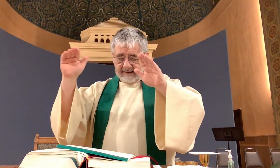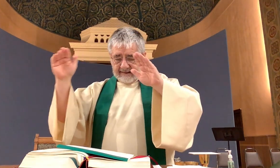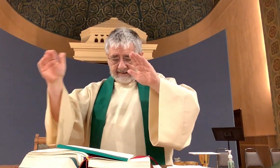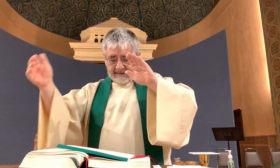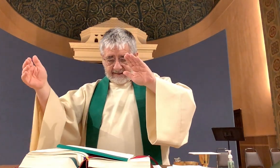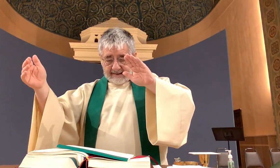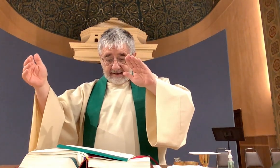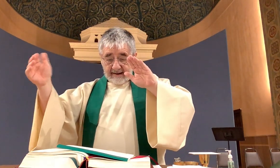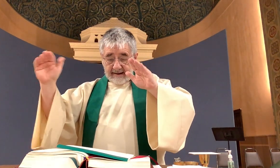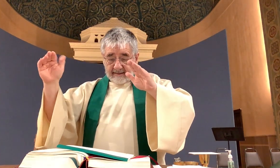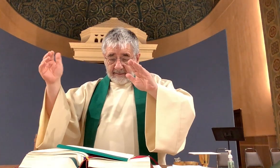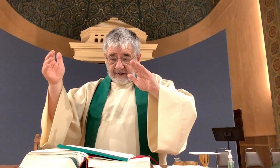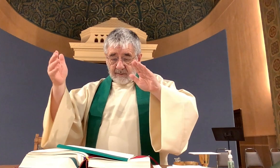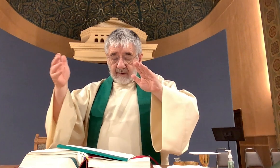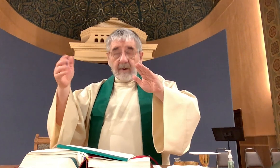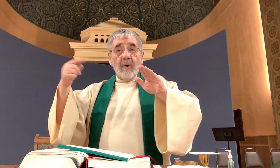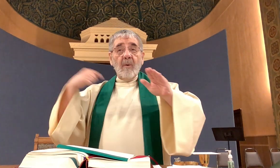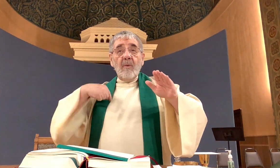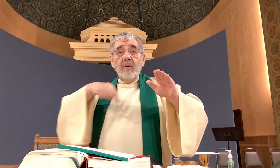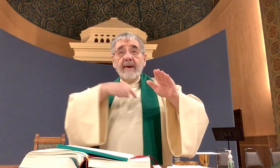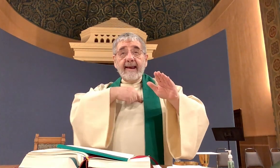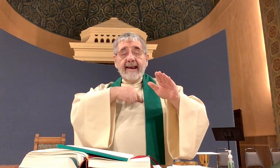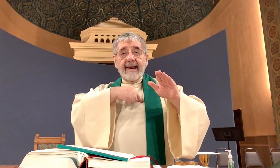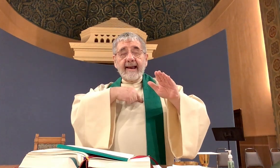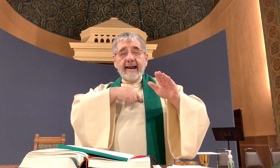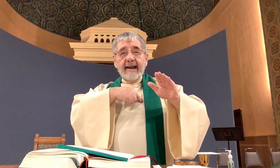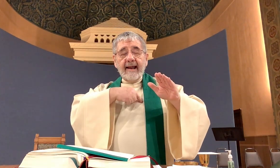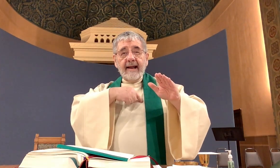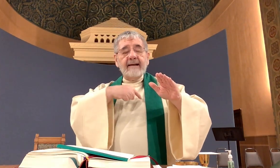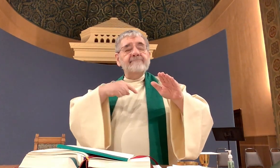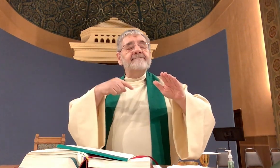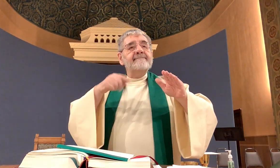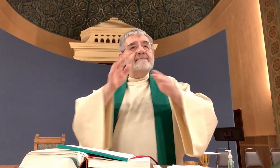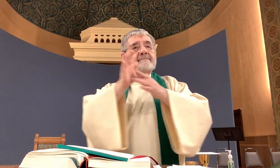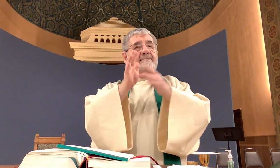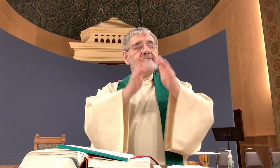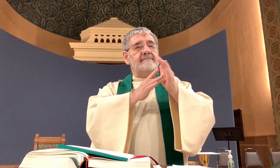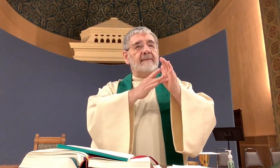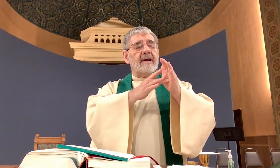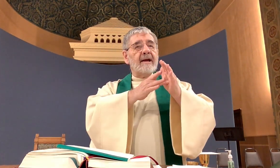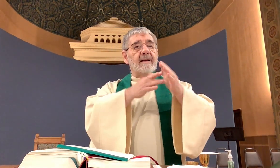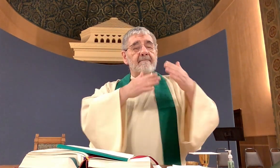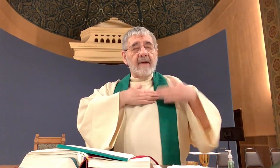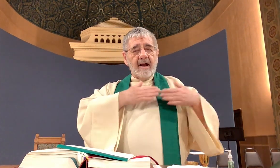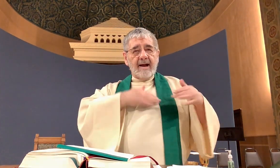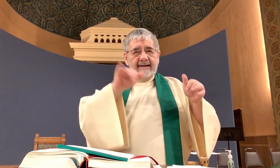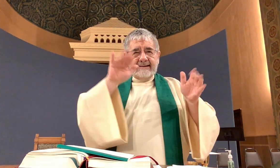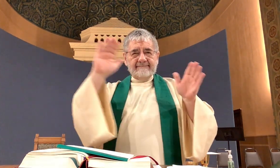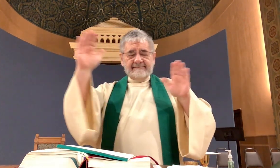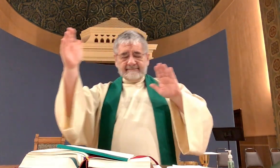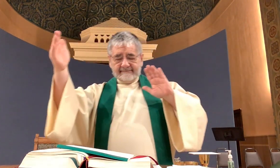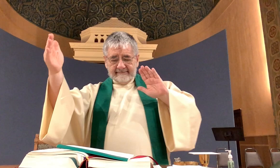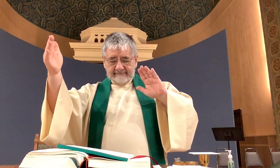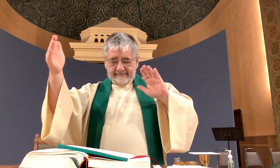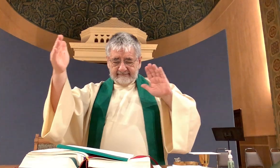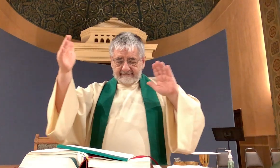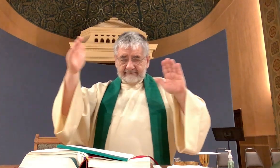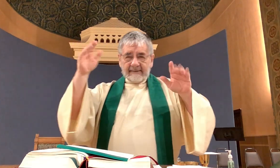he starts comparing us to Jesus using various parts of the body and their functions